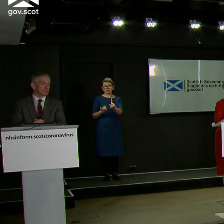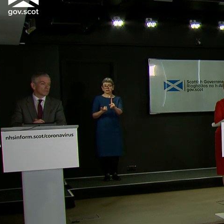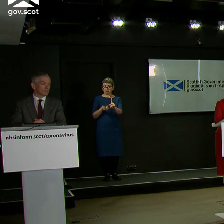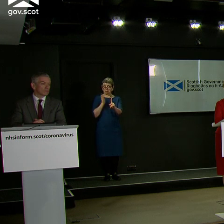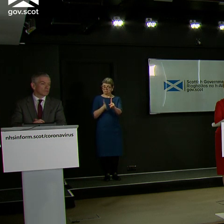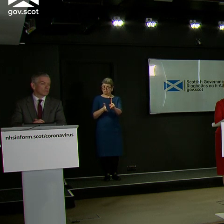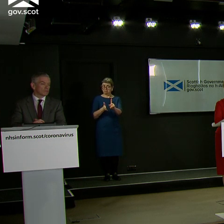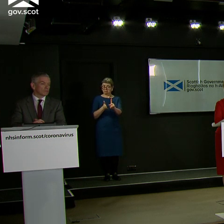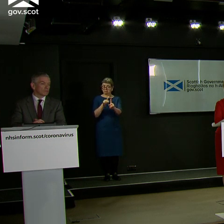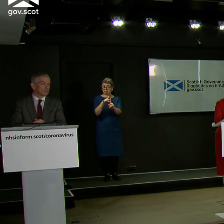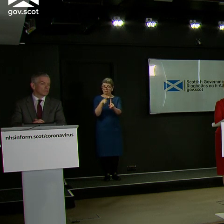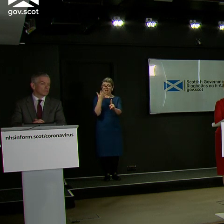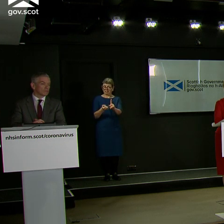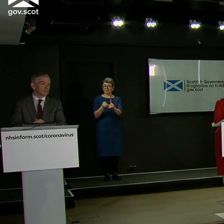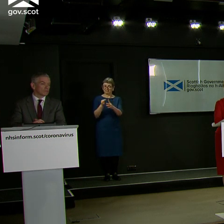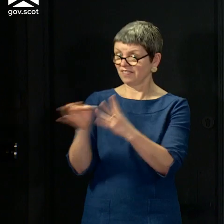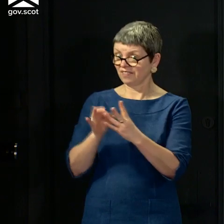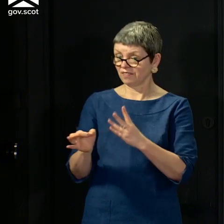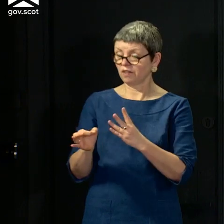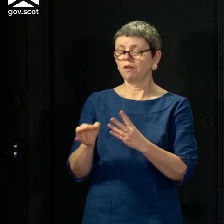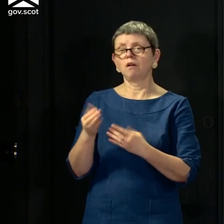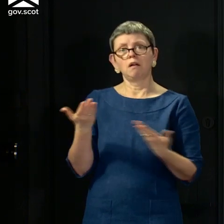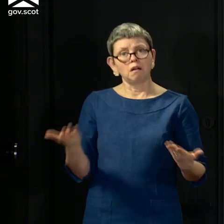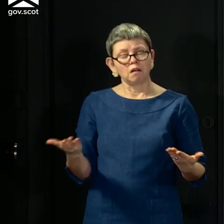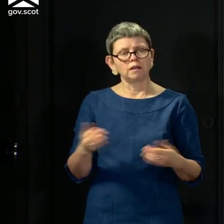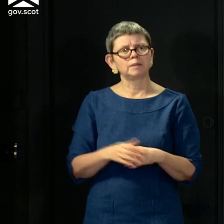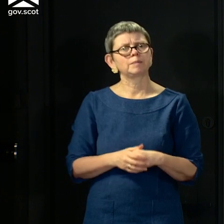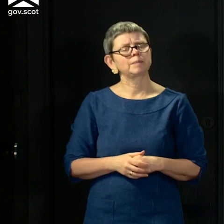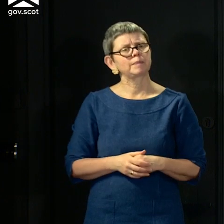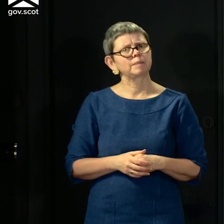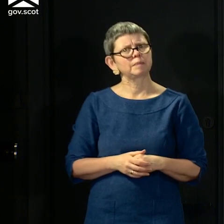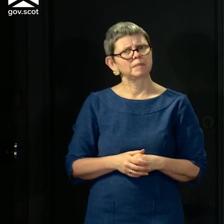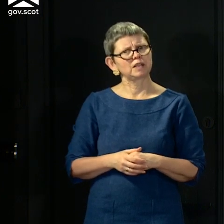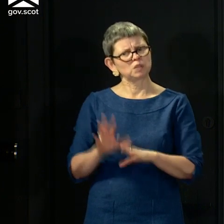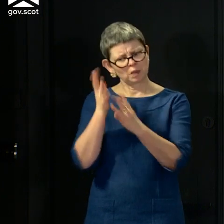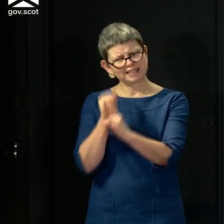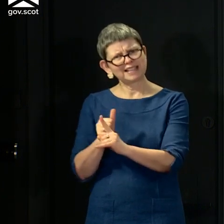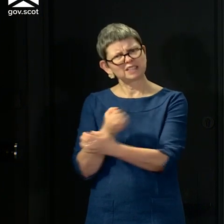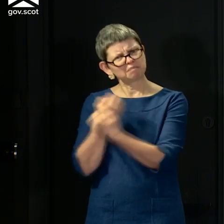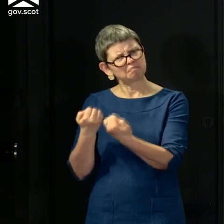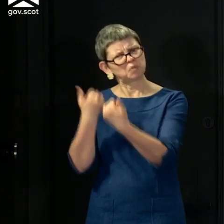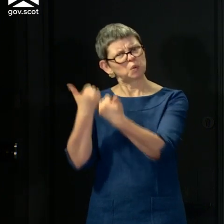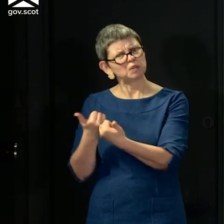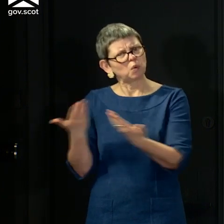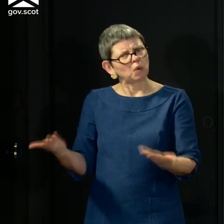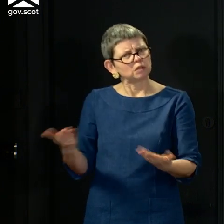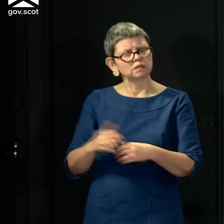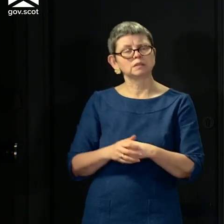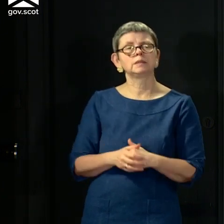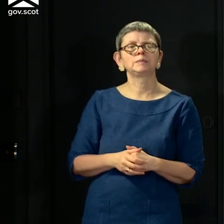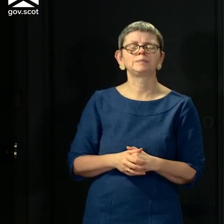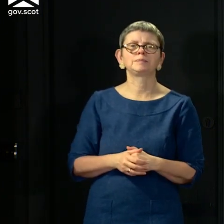tests effective enough at this stage? Can I say on the first question, and then I'll hand over to Gregor on the second part.